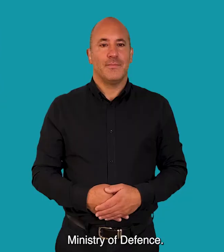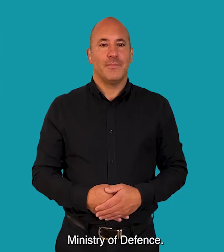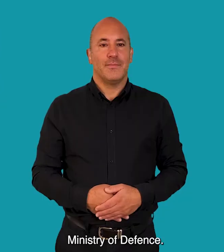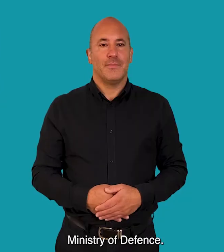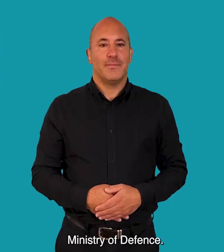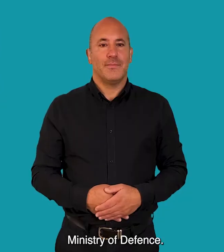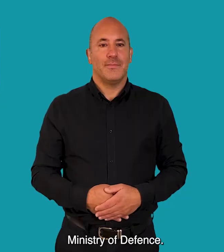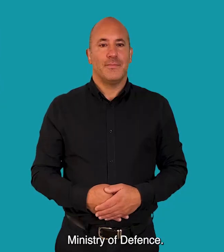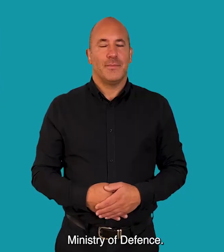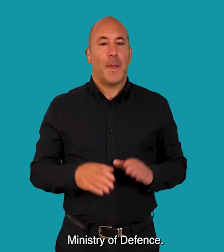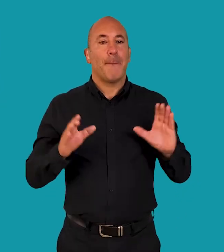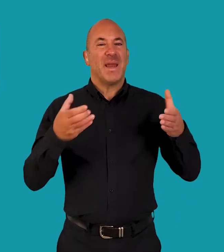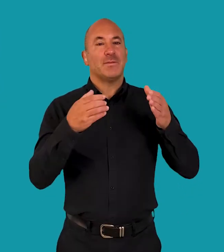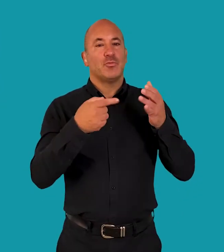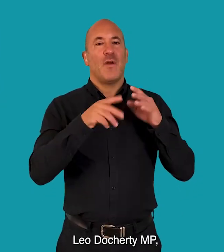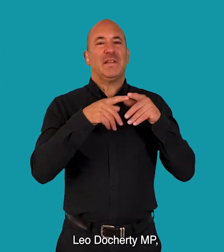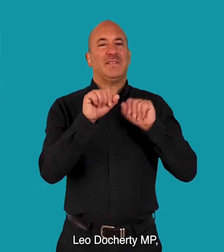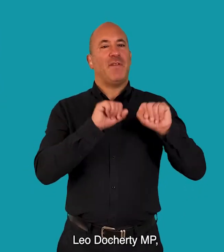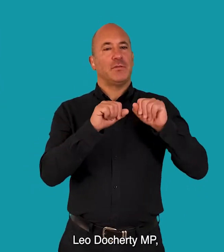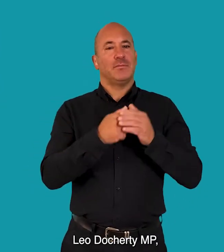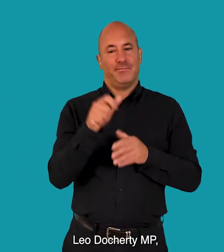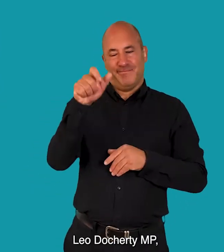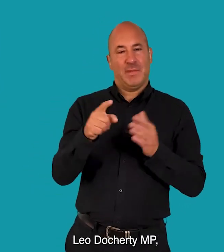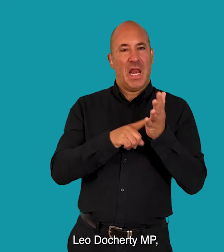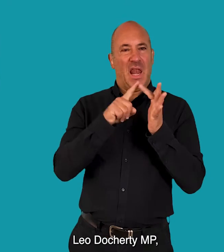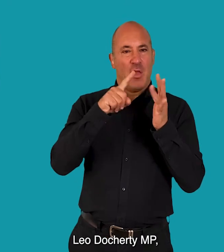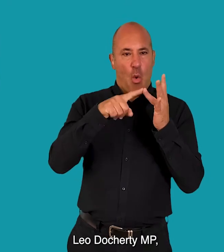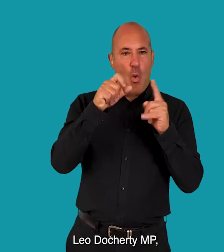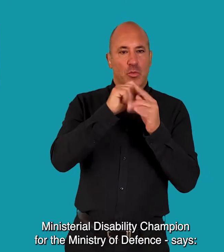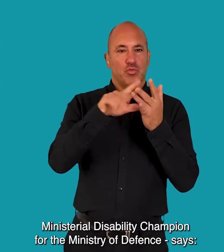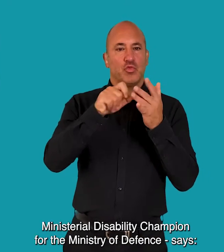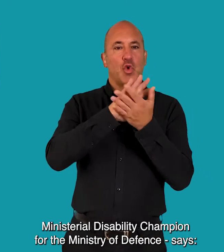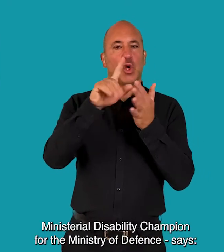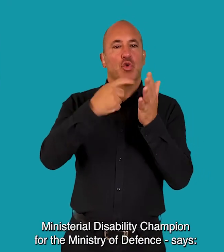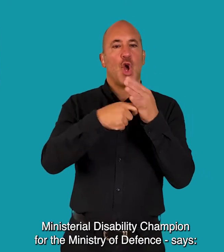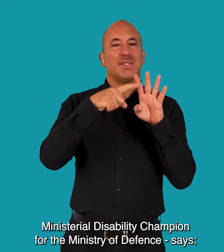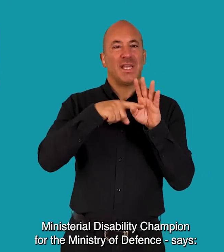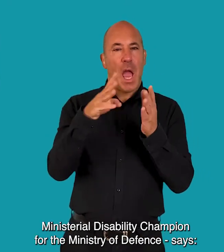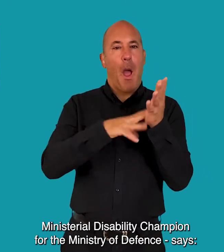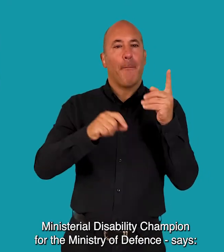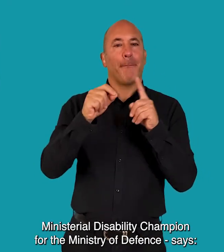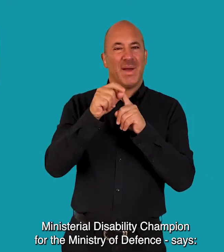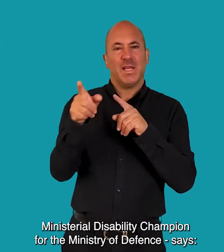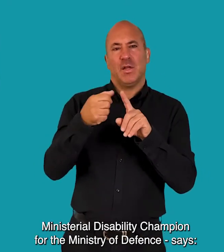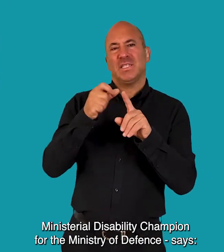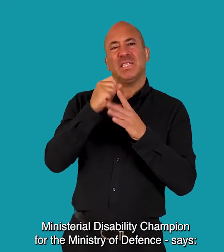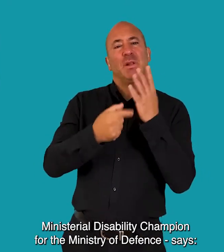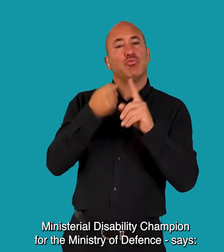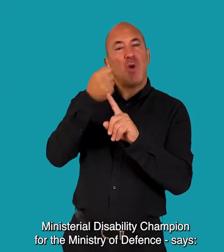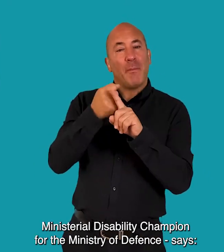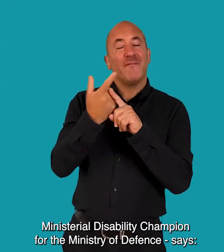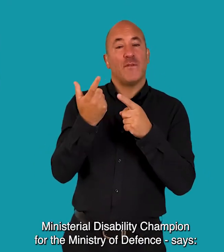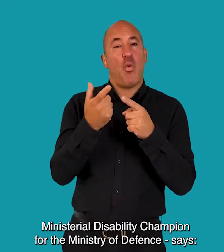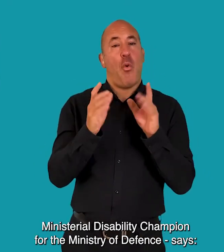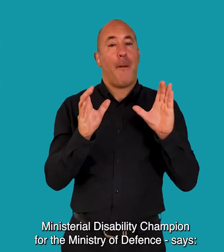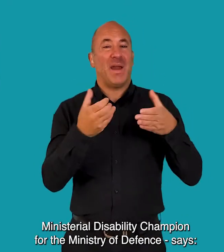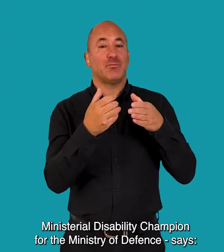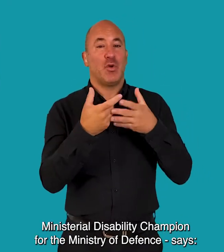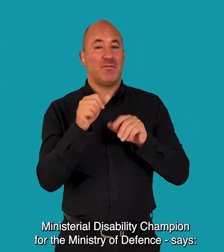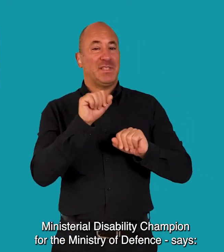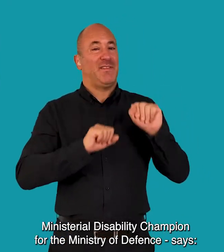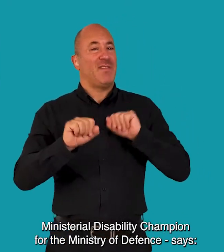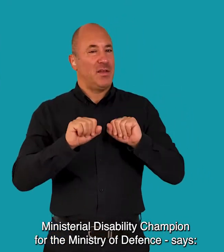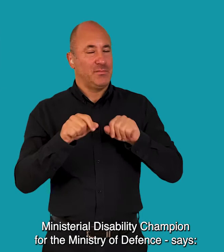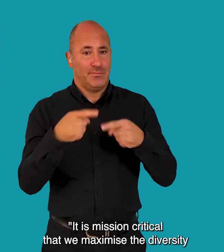Ministry of Defence Leo Doherty, MP, Ministerial Disability Champion for the Ministry of Defence,